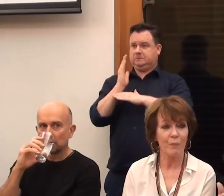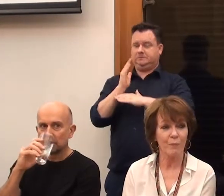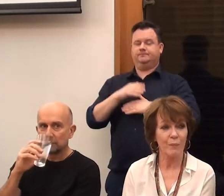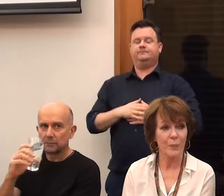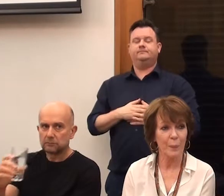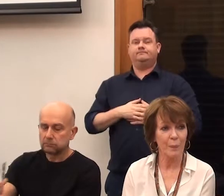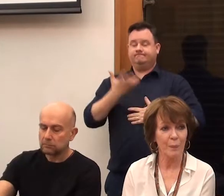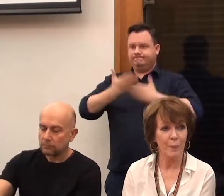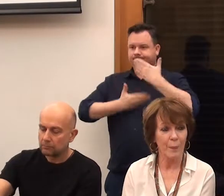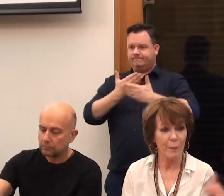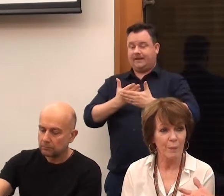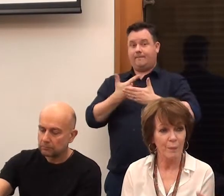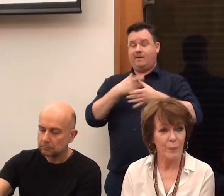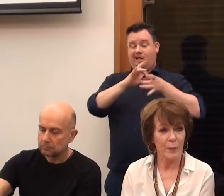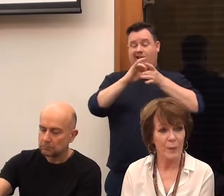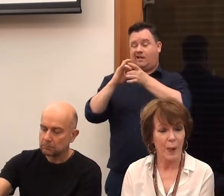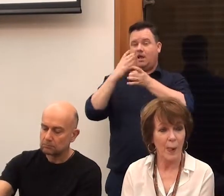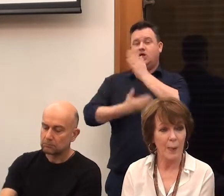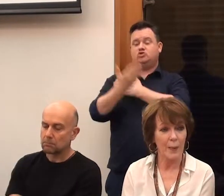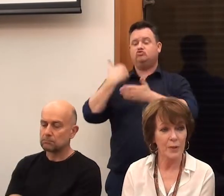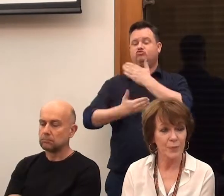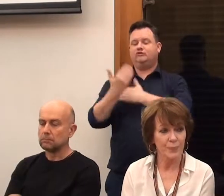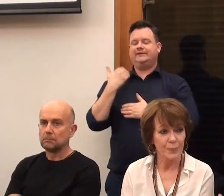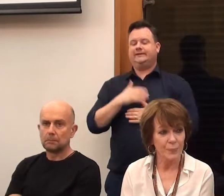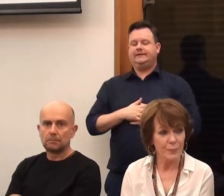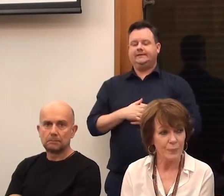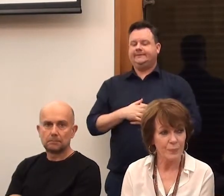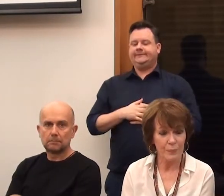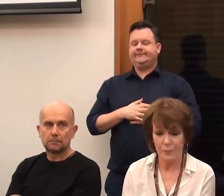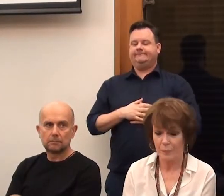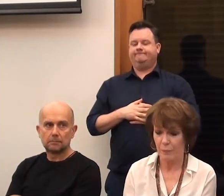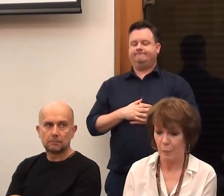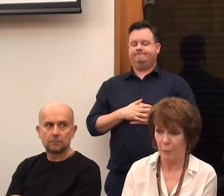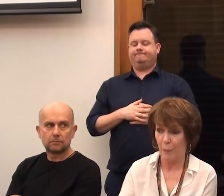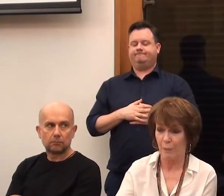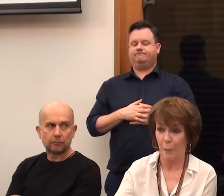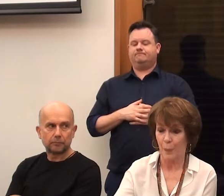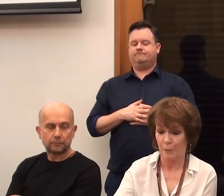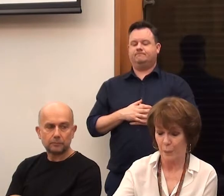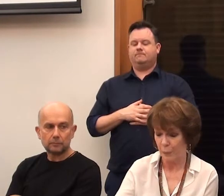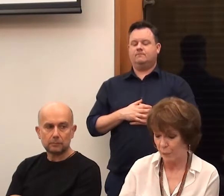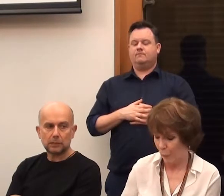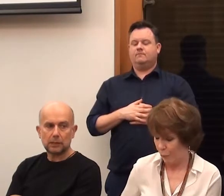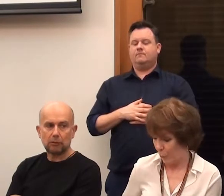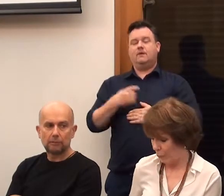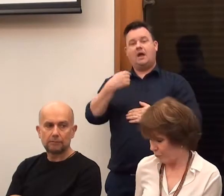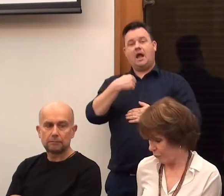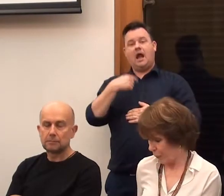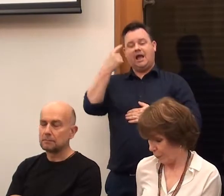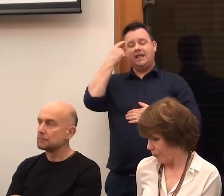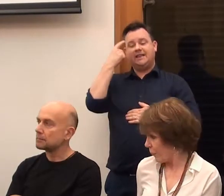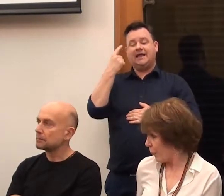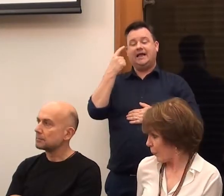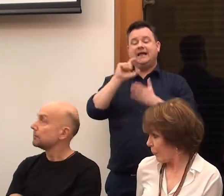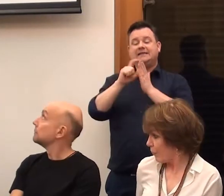and not just historically, which is, you know, what Disability History Month is about. And I think Disability